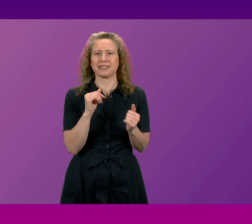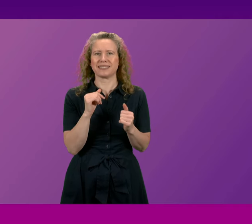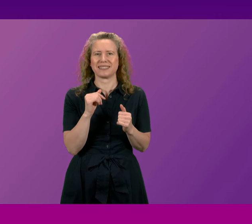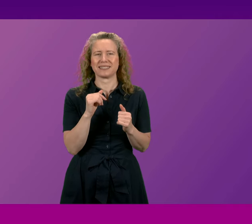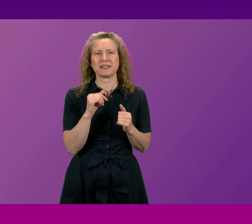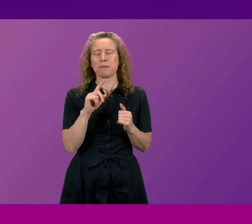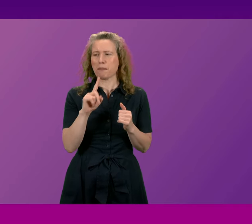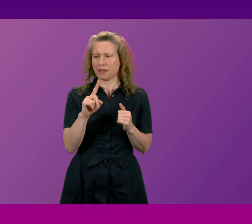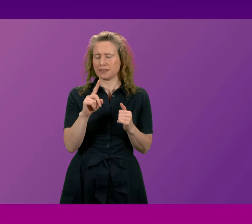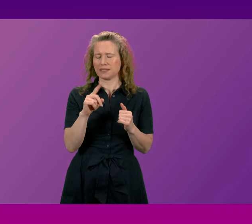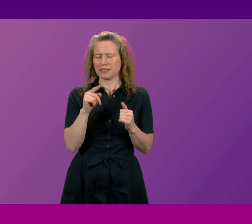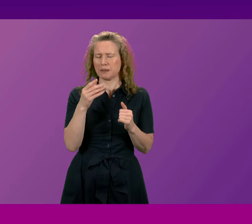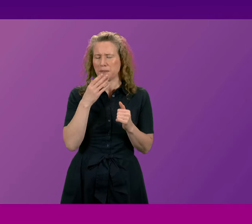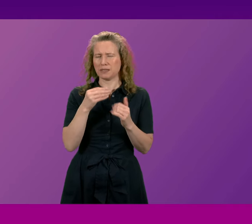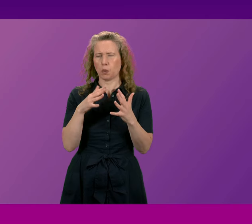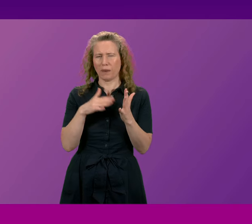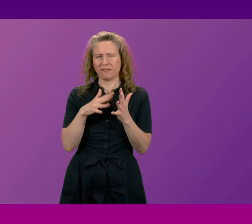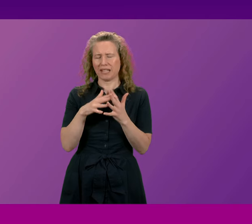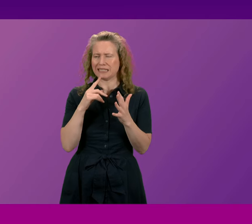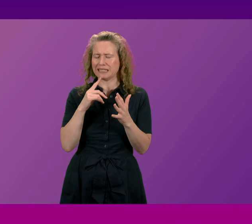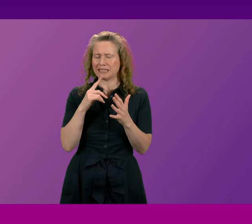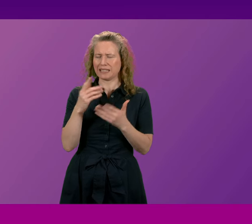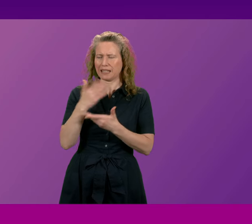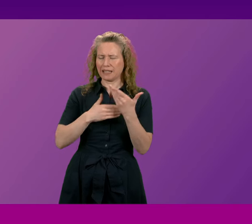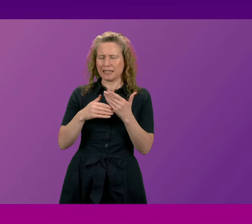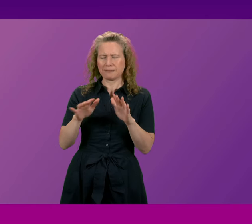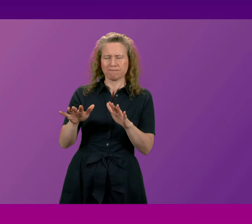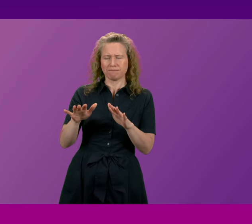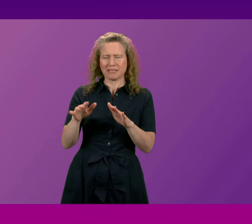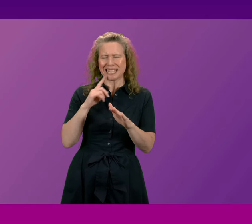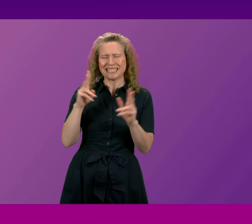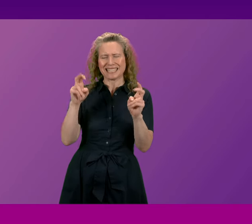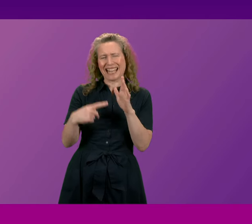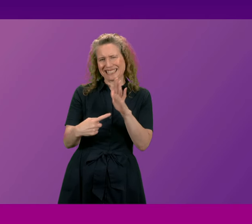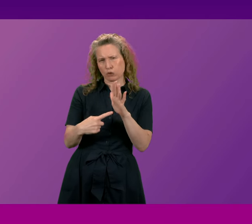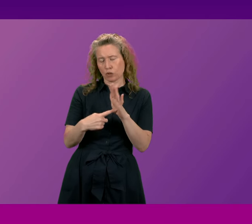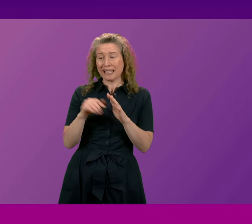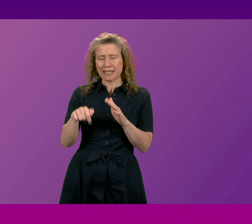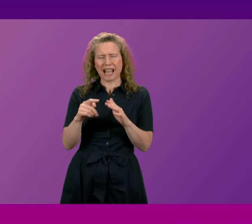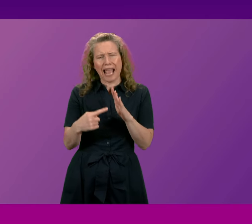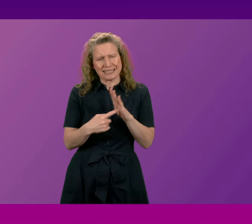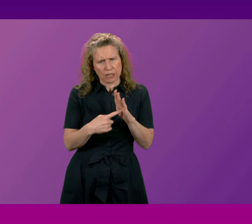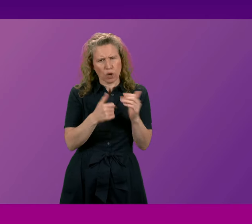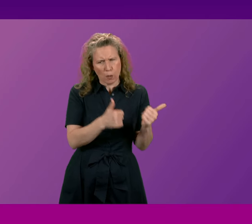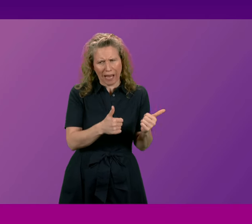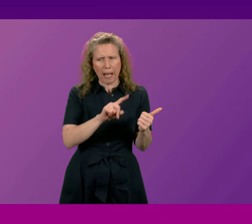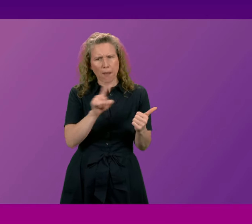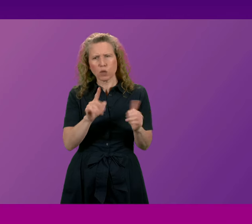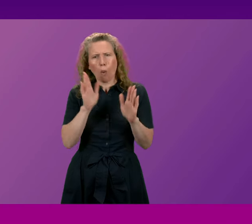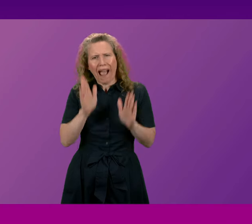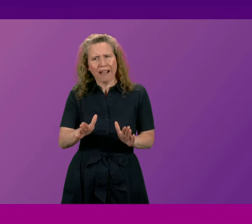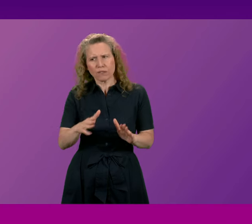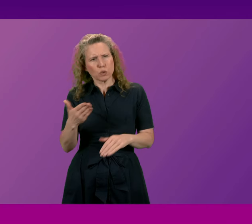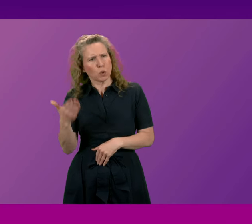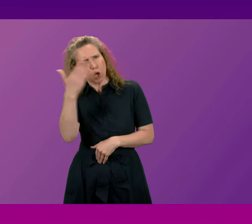Mr Whitfield shouts to me essential I would like it to be essential I would like it to be ideal but there are other ways of reaching children